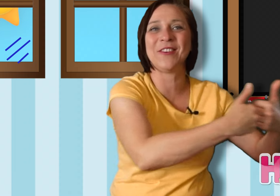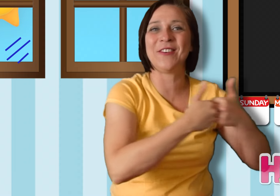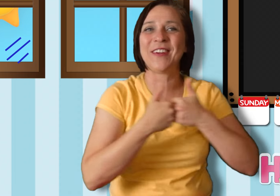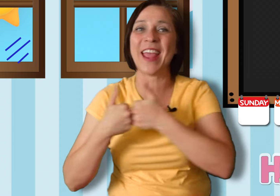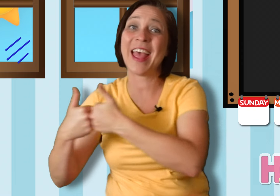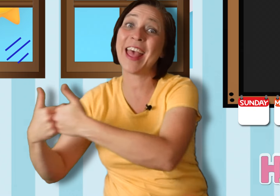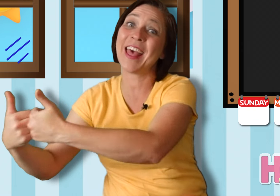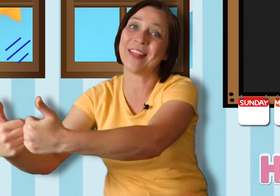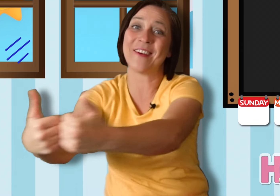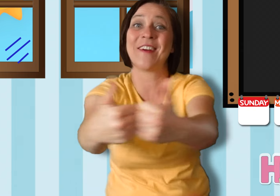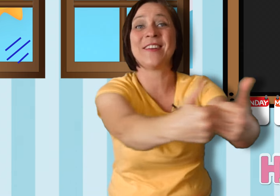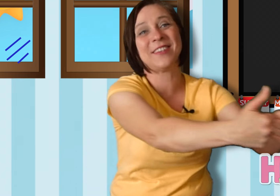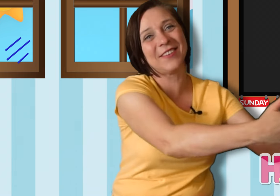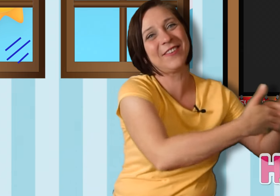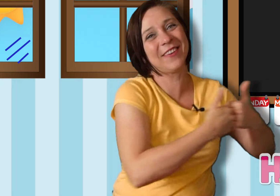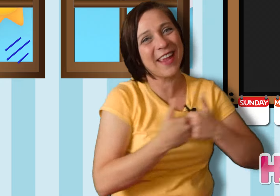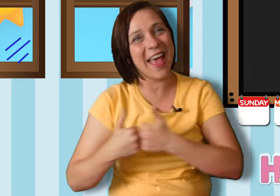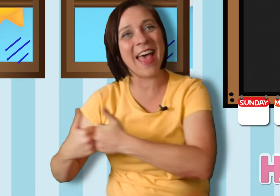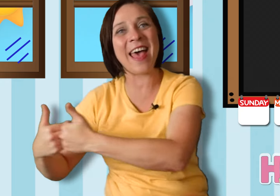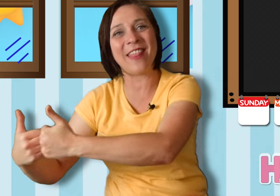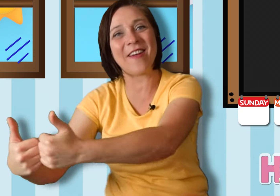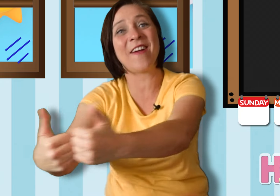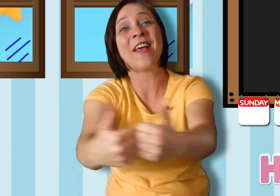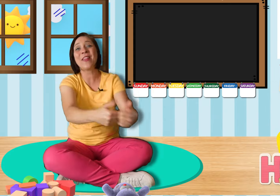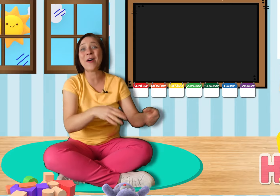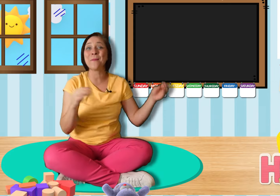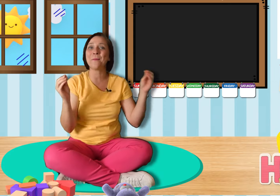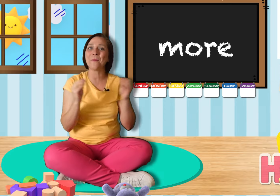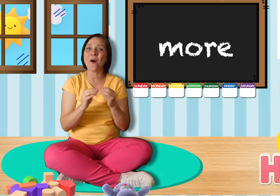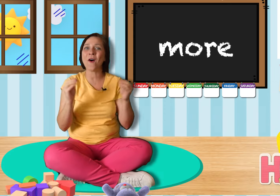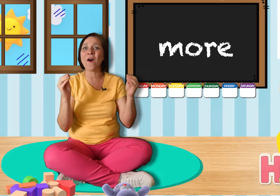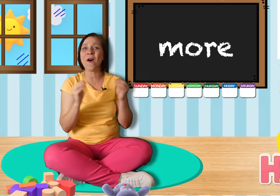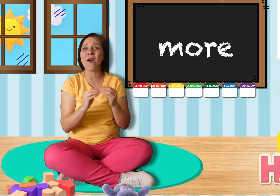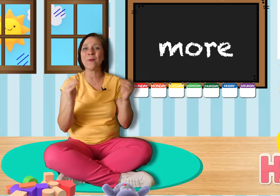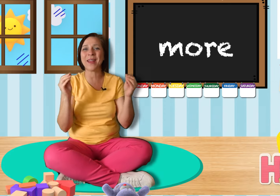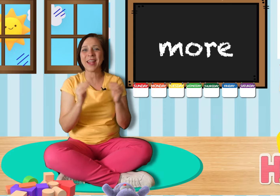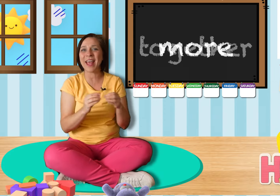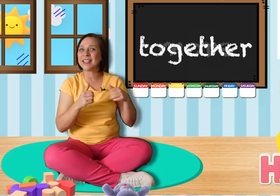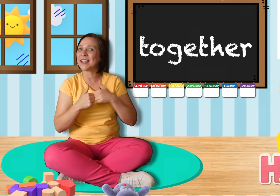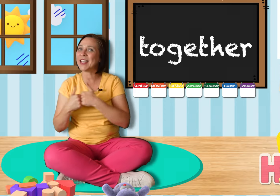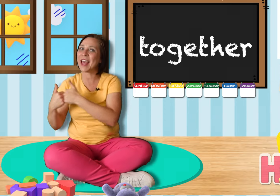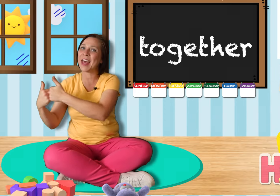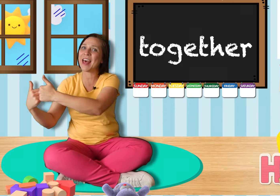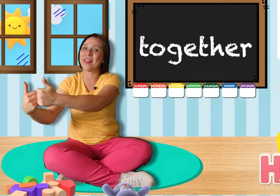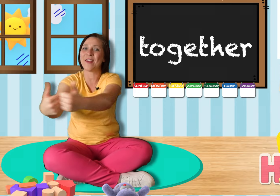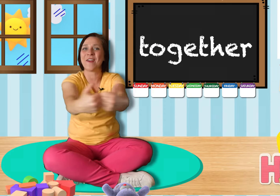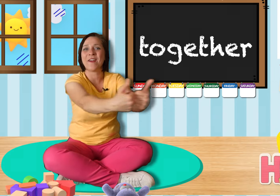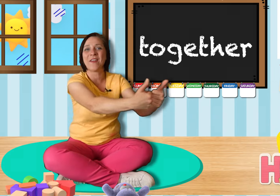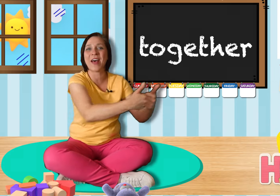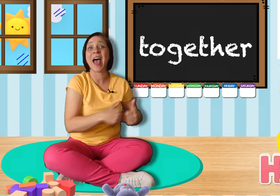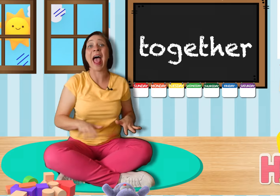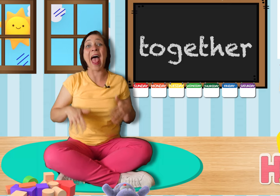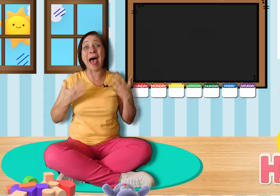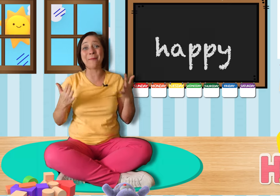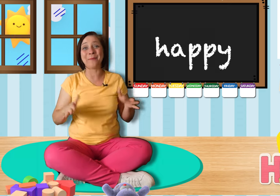happier